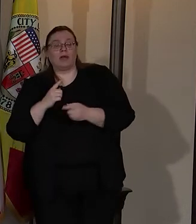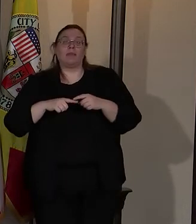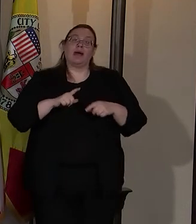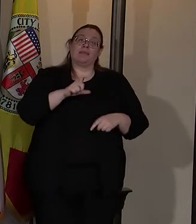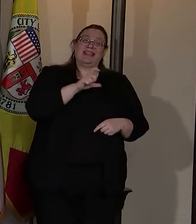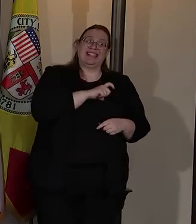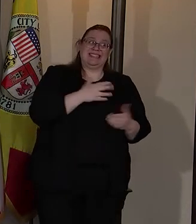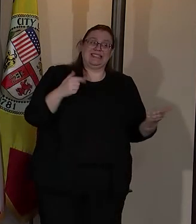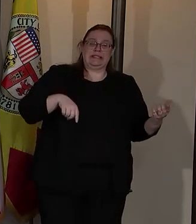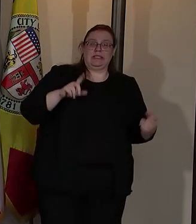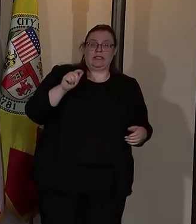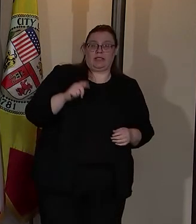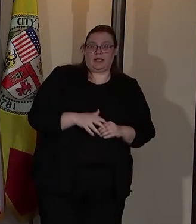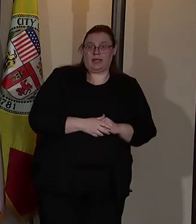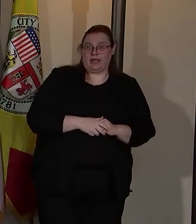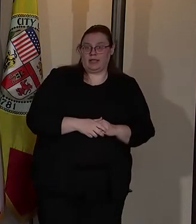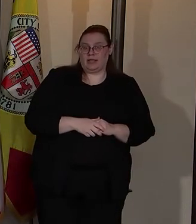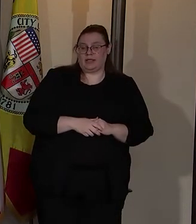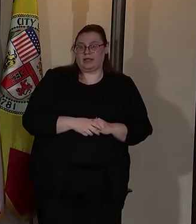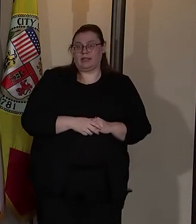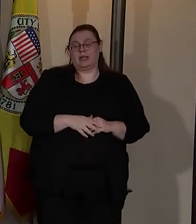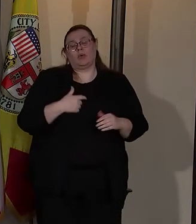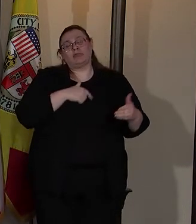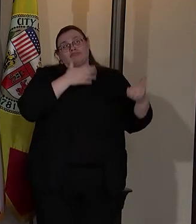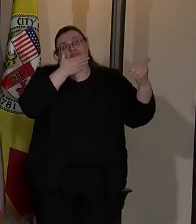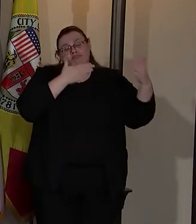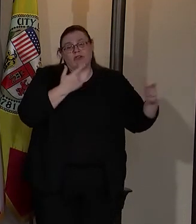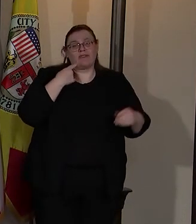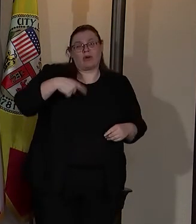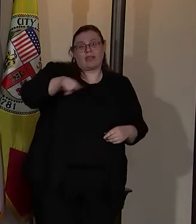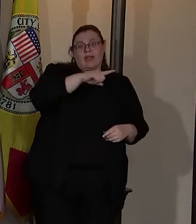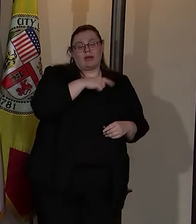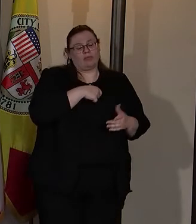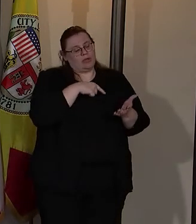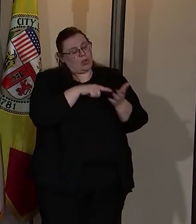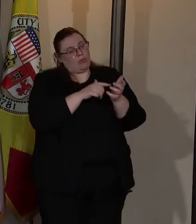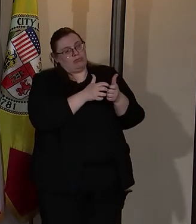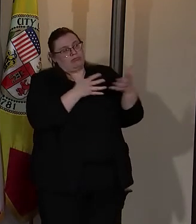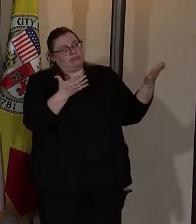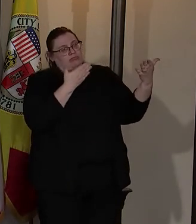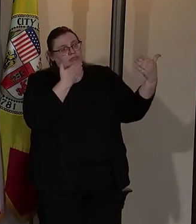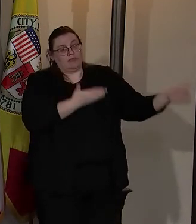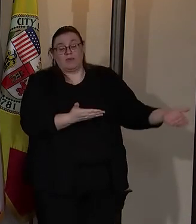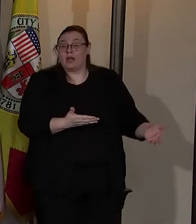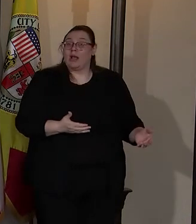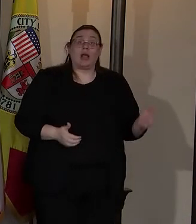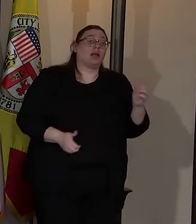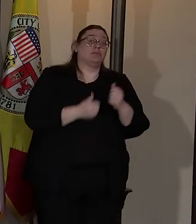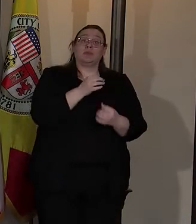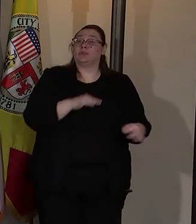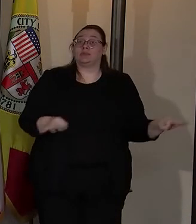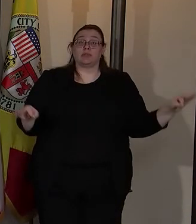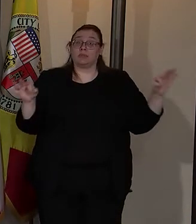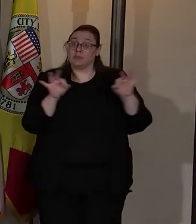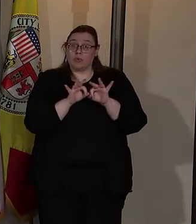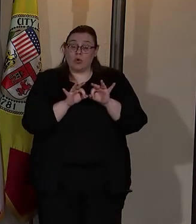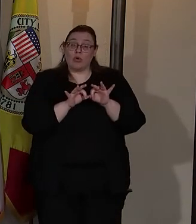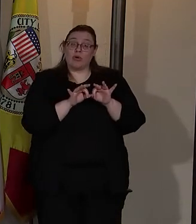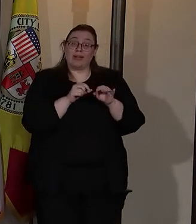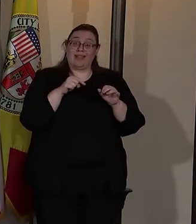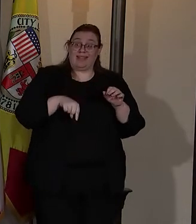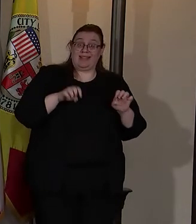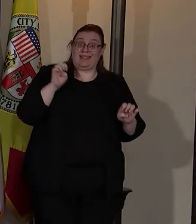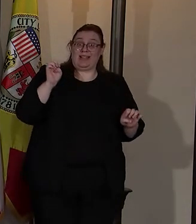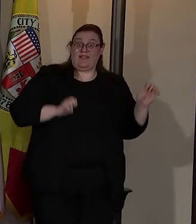in Los Angeles. We are grateful to them. We are indebted to them. And more than anything, this evaluation